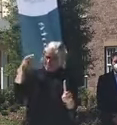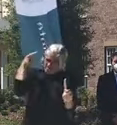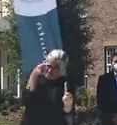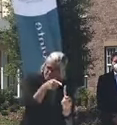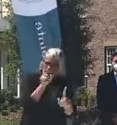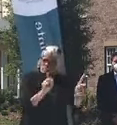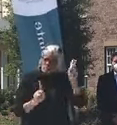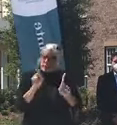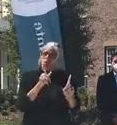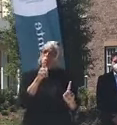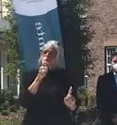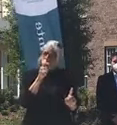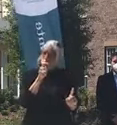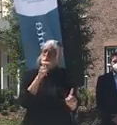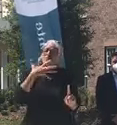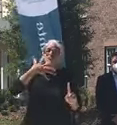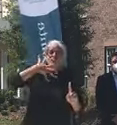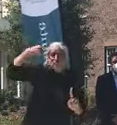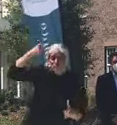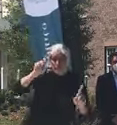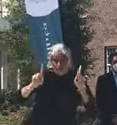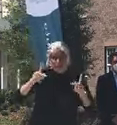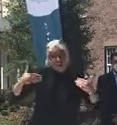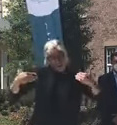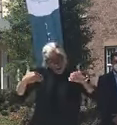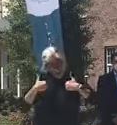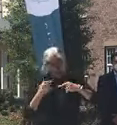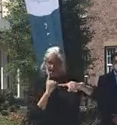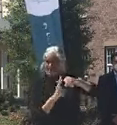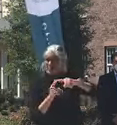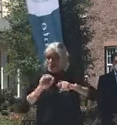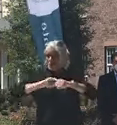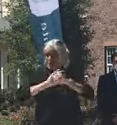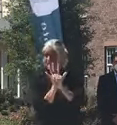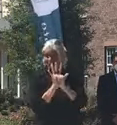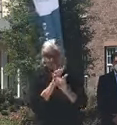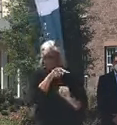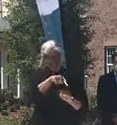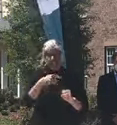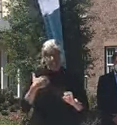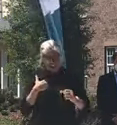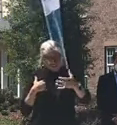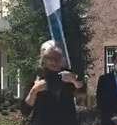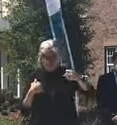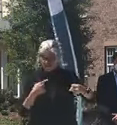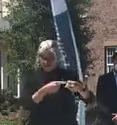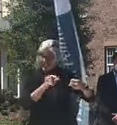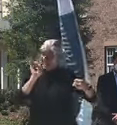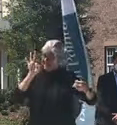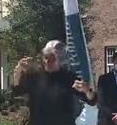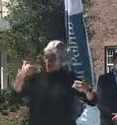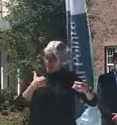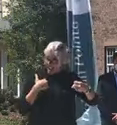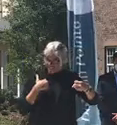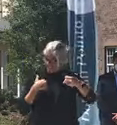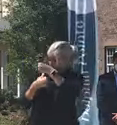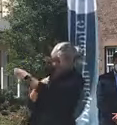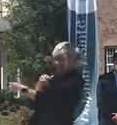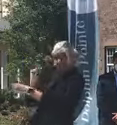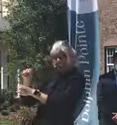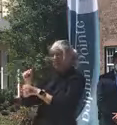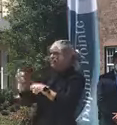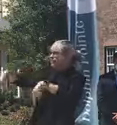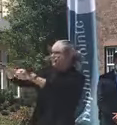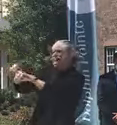patients who reside at other long-term care facilities. And so if you have infections at a long-term care facility, a resident goes to the